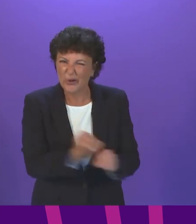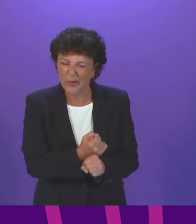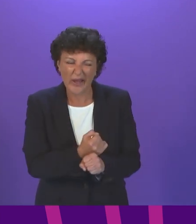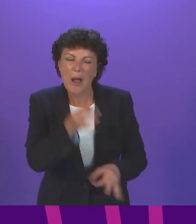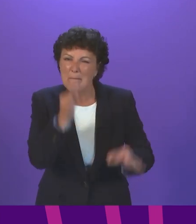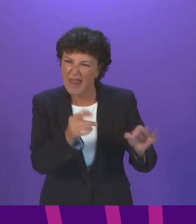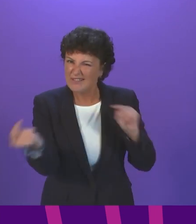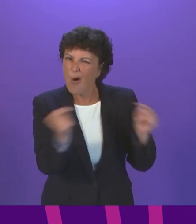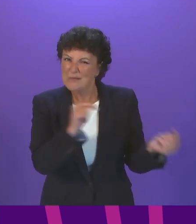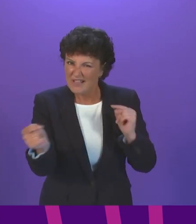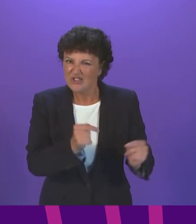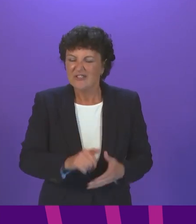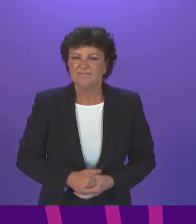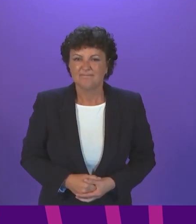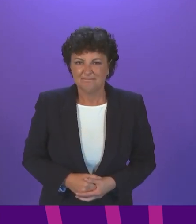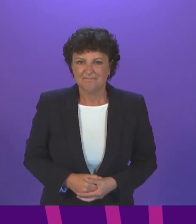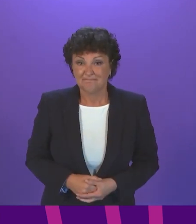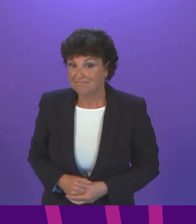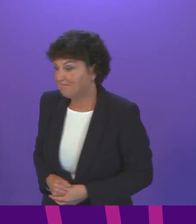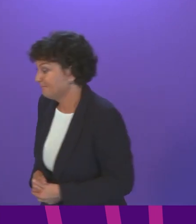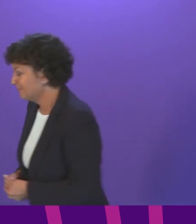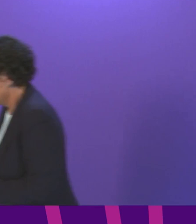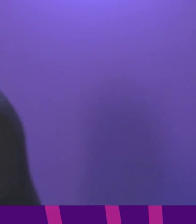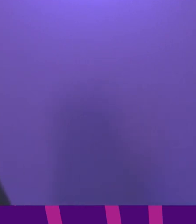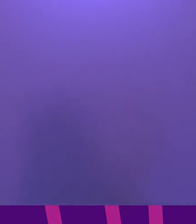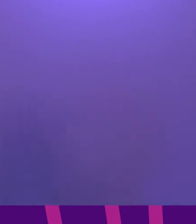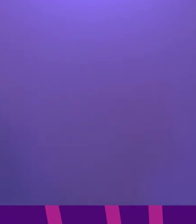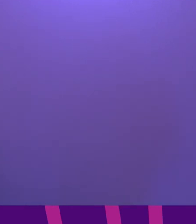opposition's sake. Alex Cole-Hamilton.